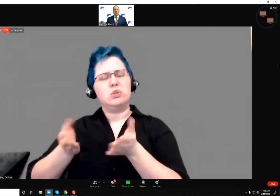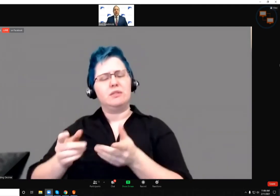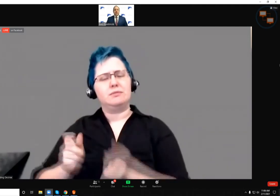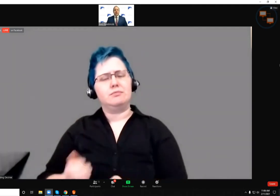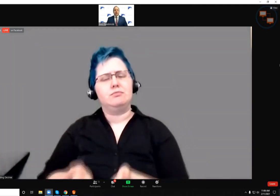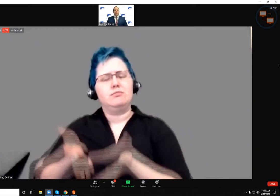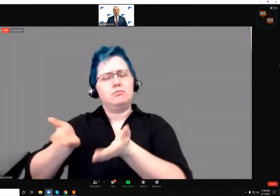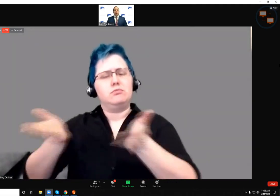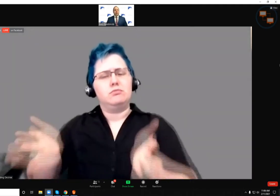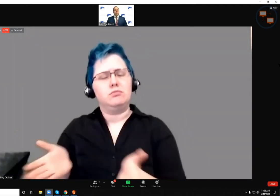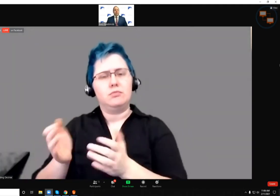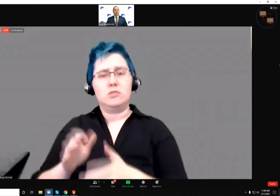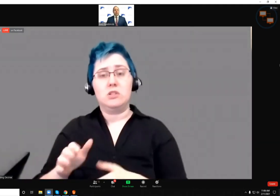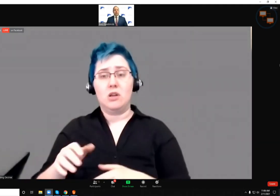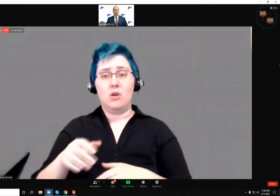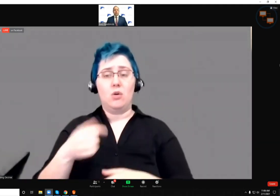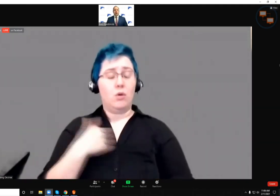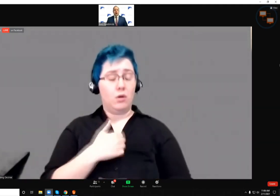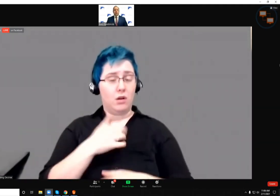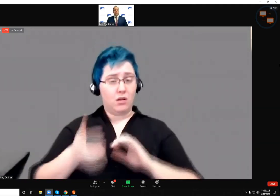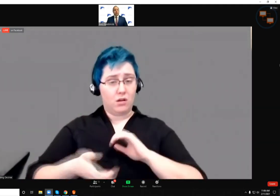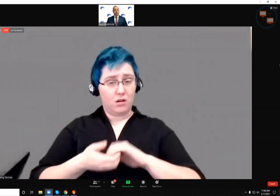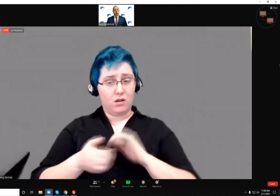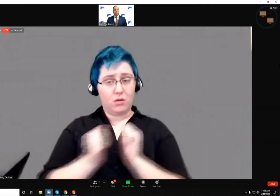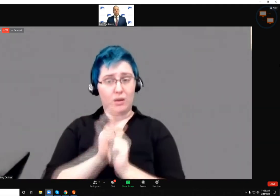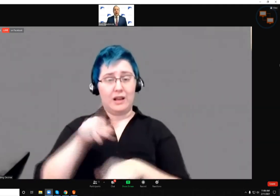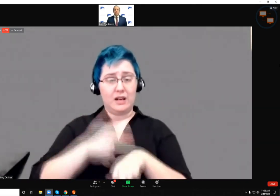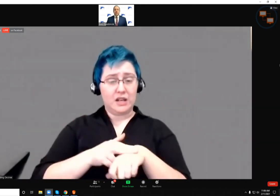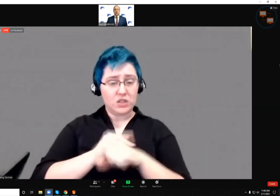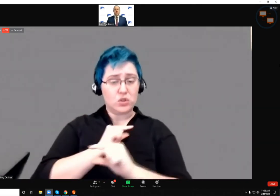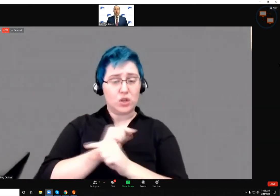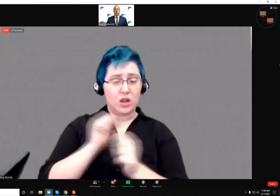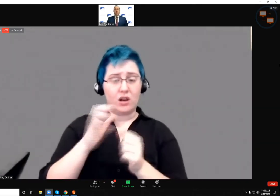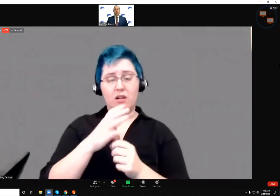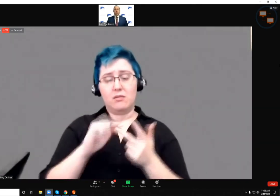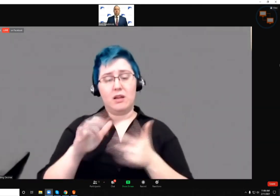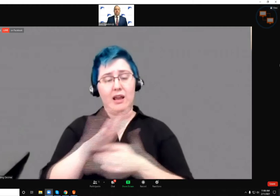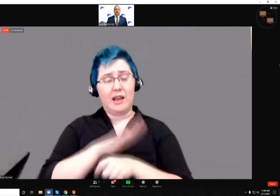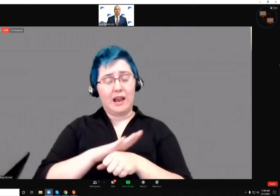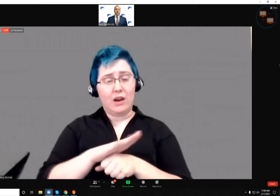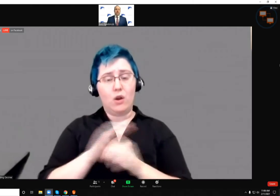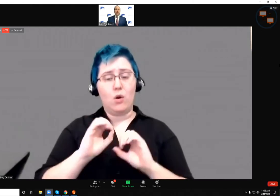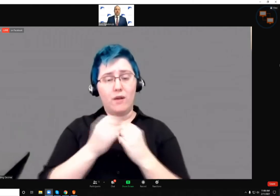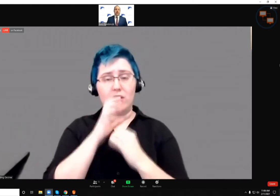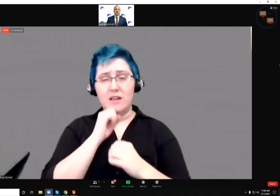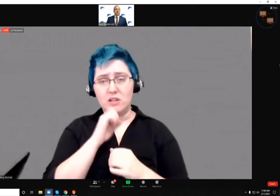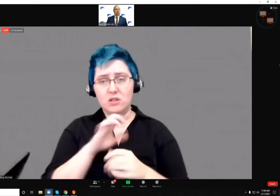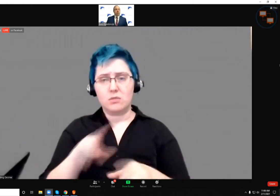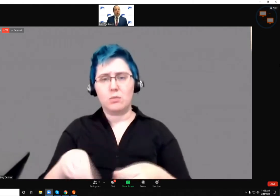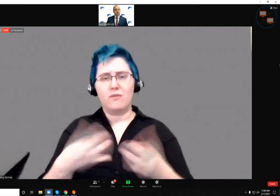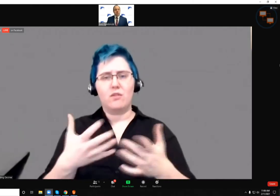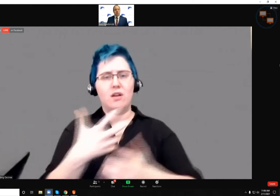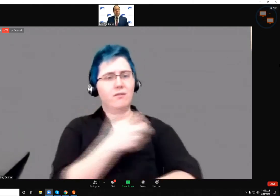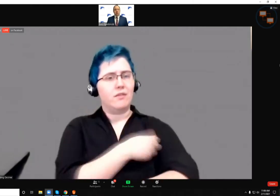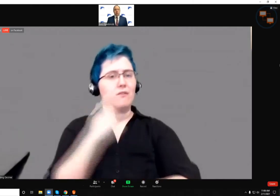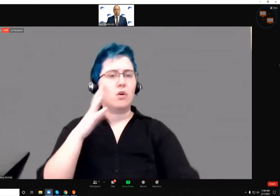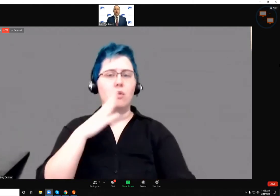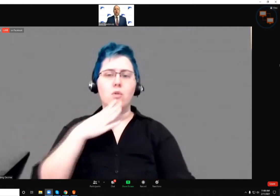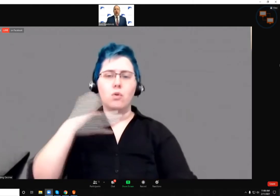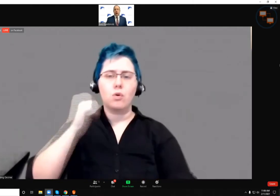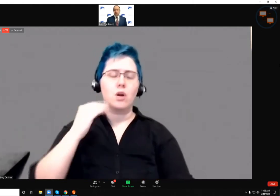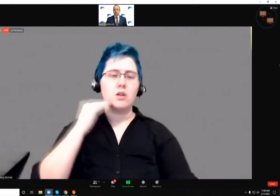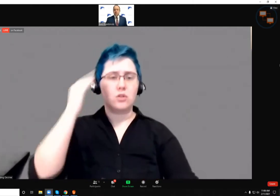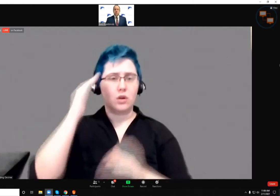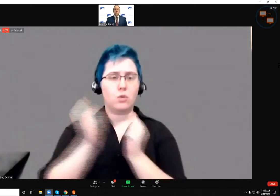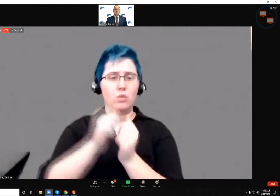area office on aging have collaborated with the national guards regional rapid response assistance program, which provides COVID-19 vaccine to older adults in low